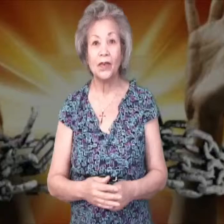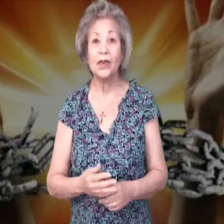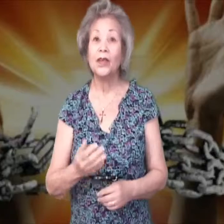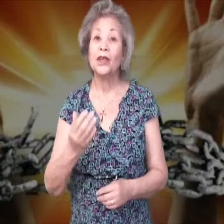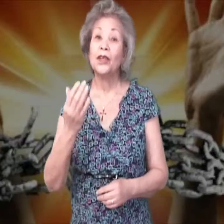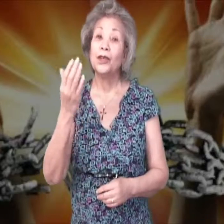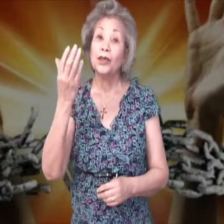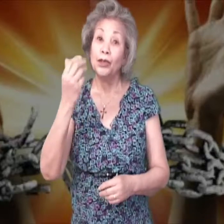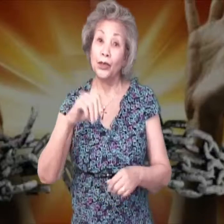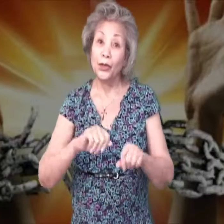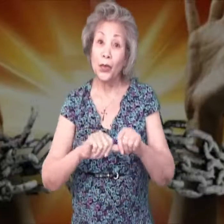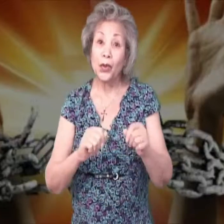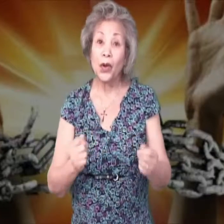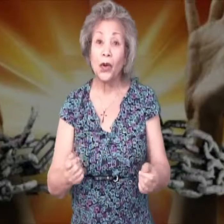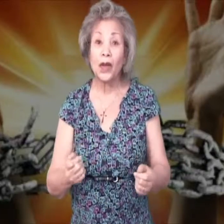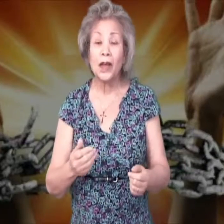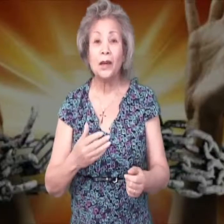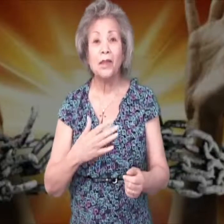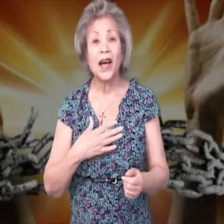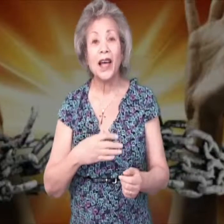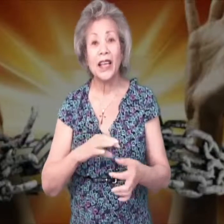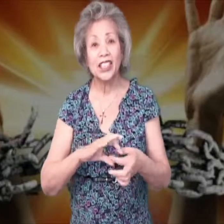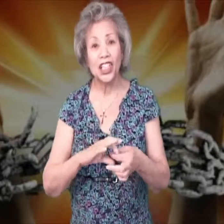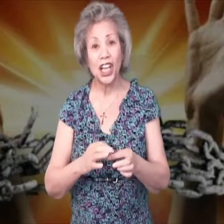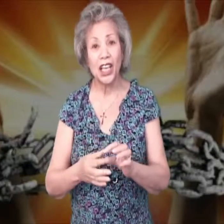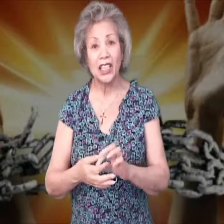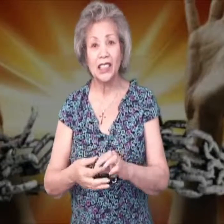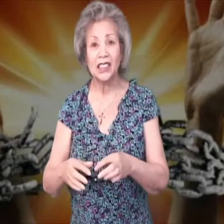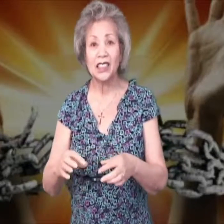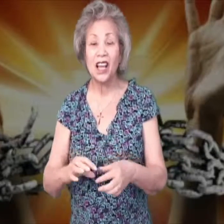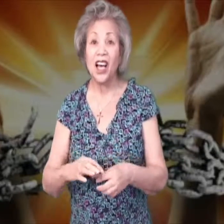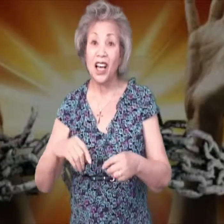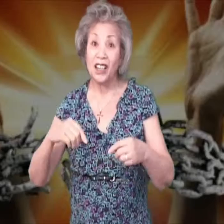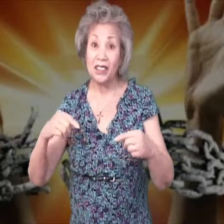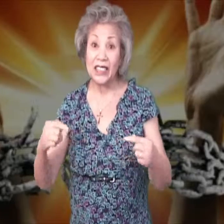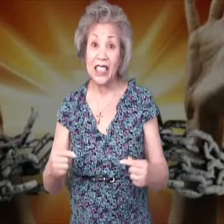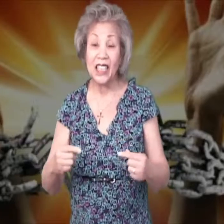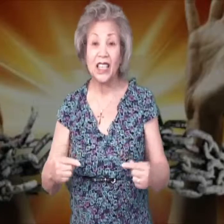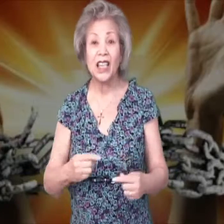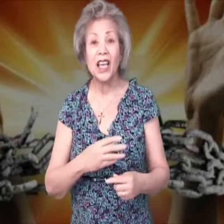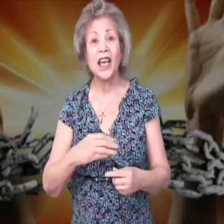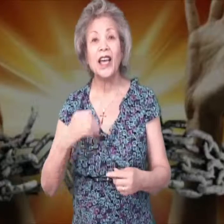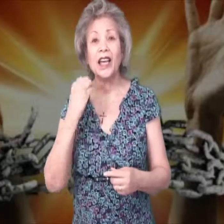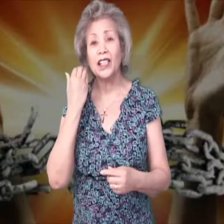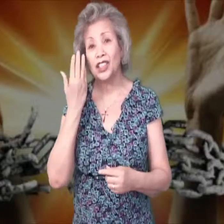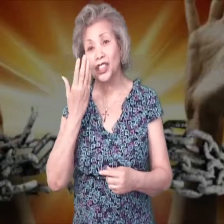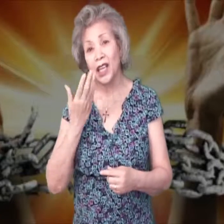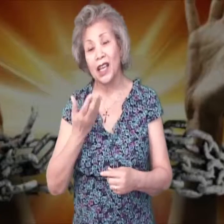You broke my chains of sin and shame,